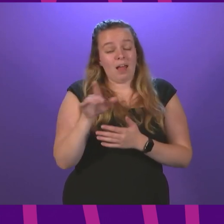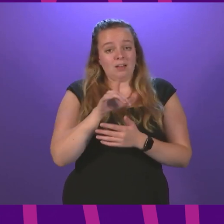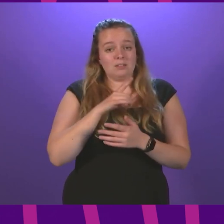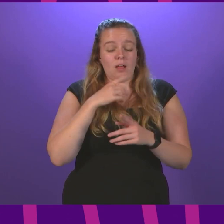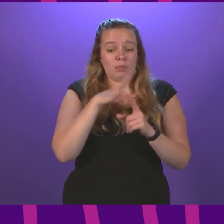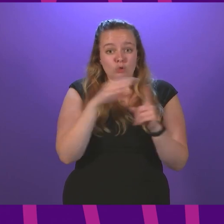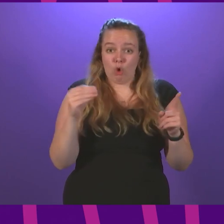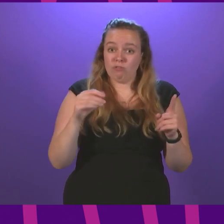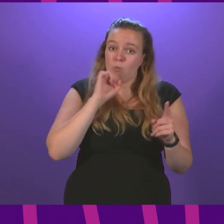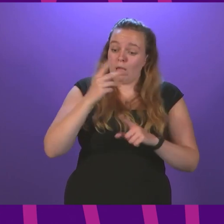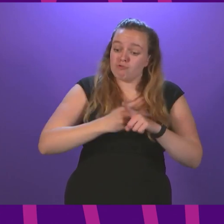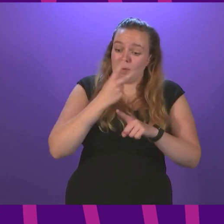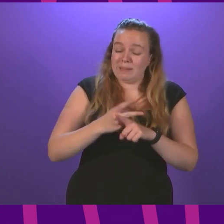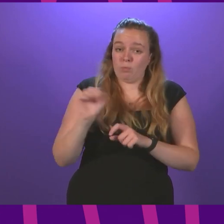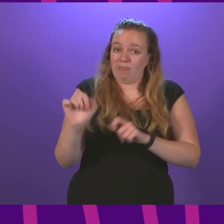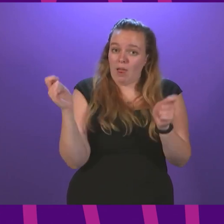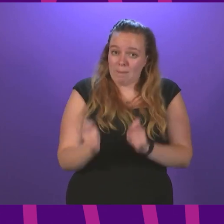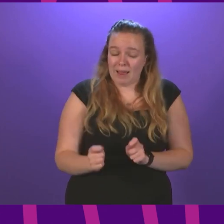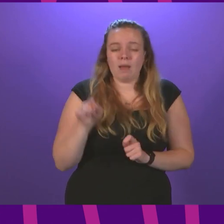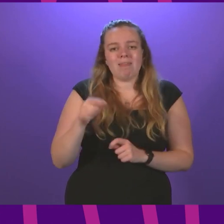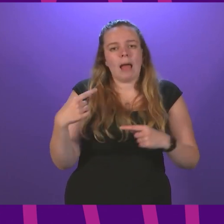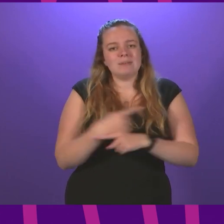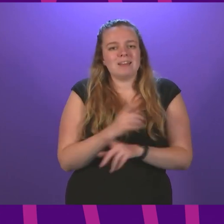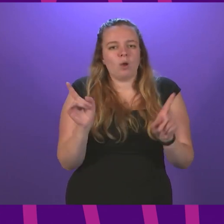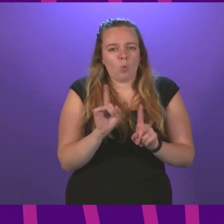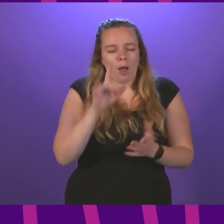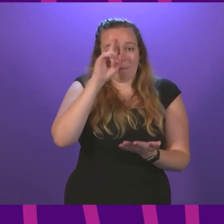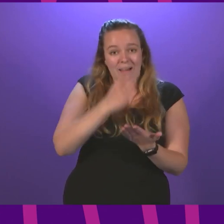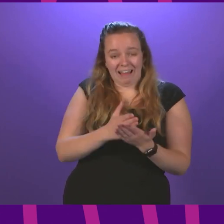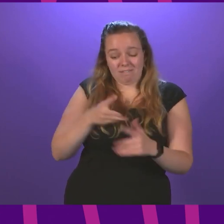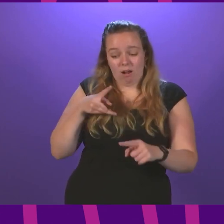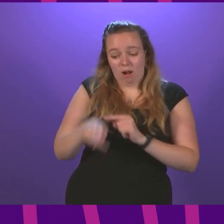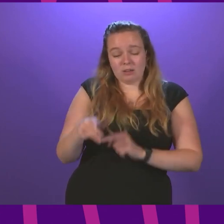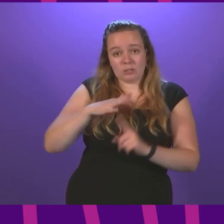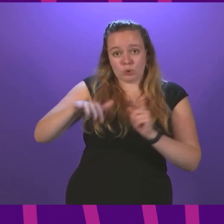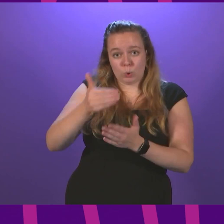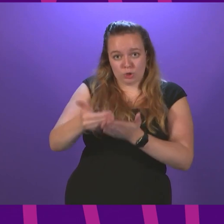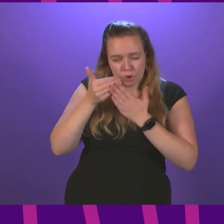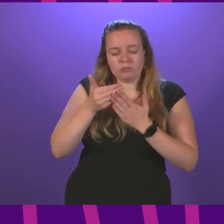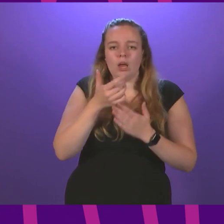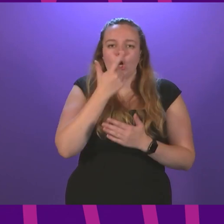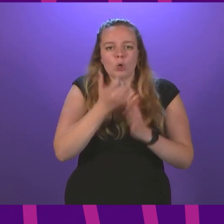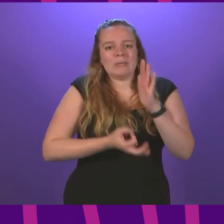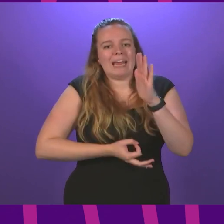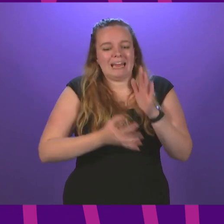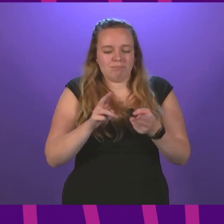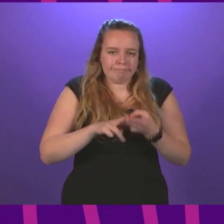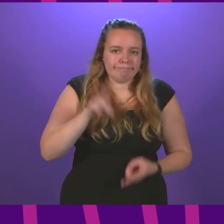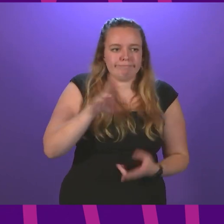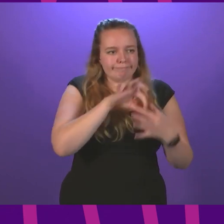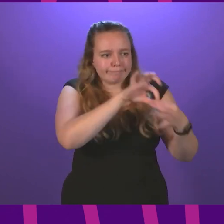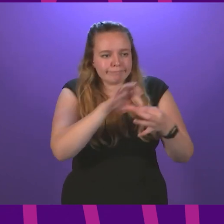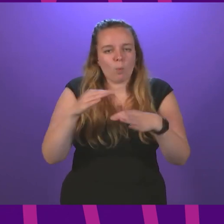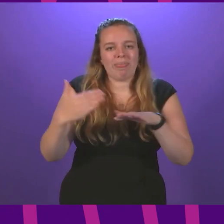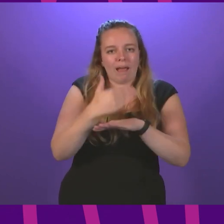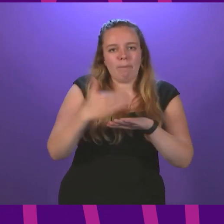want to repeat with their amendment. That mistake was to believe that by cutting social security, you could increase engagement with the employment